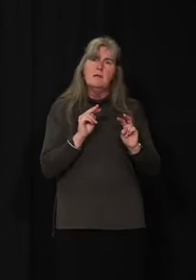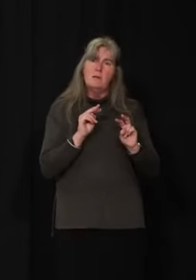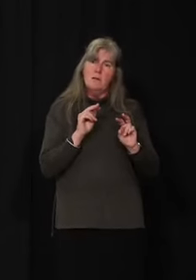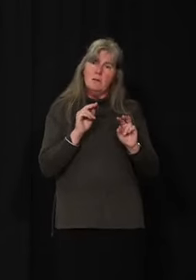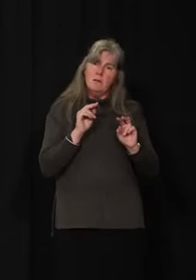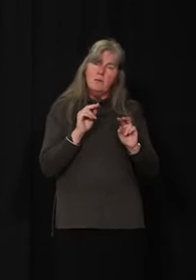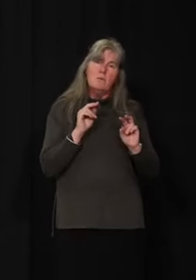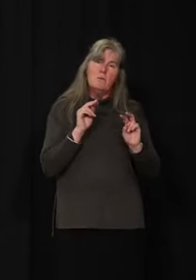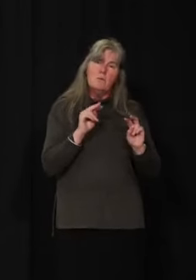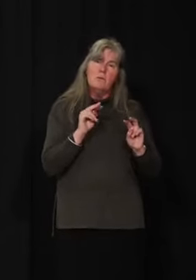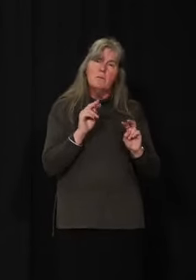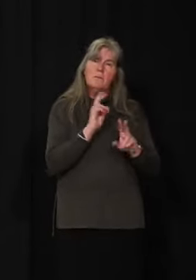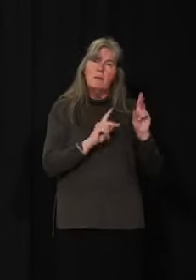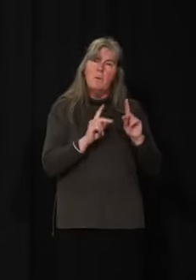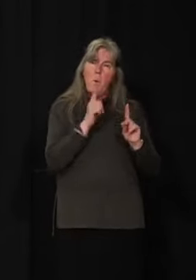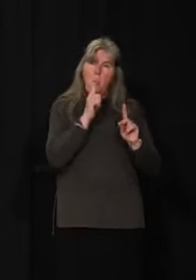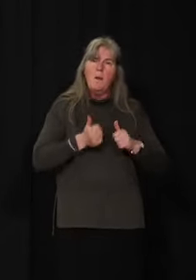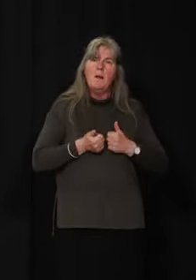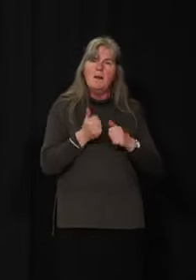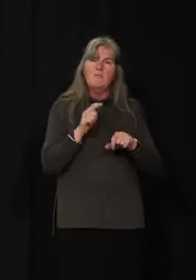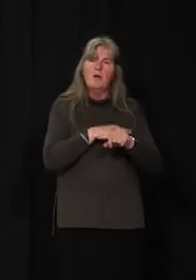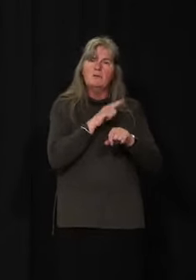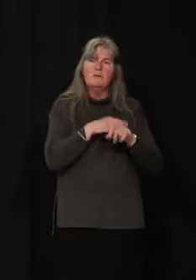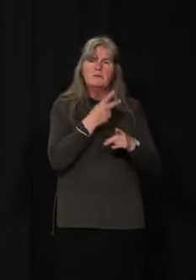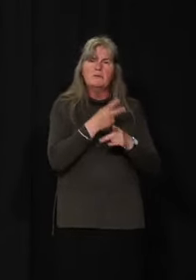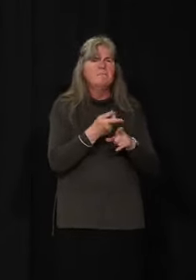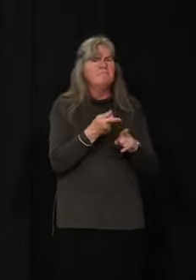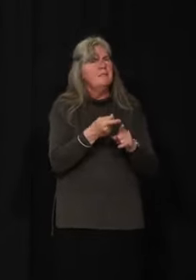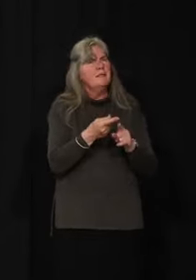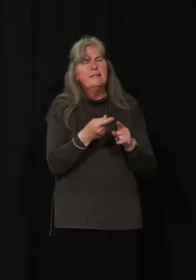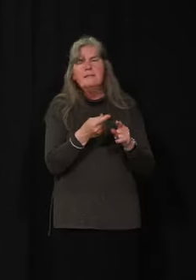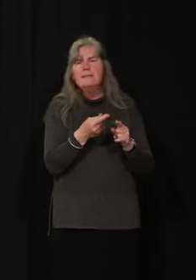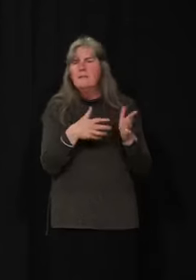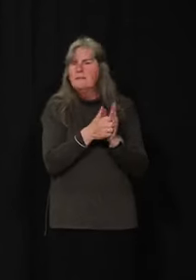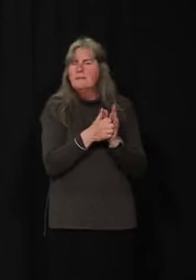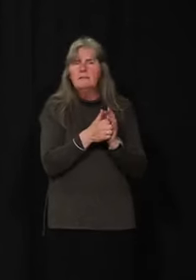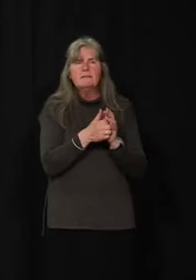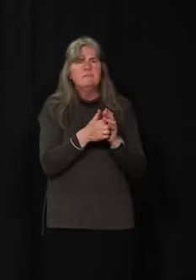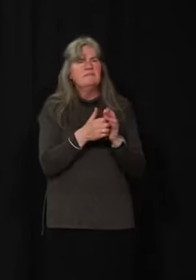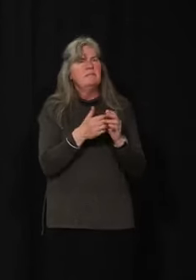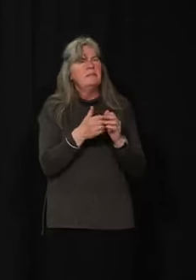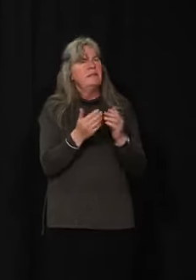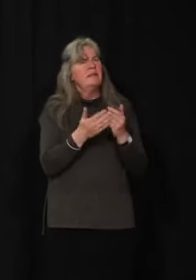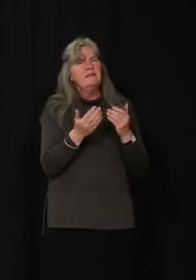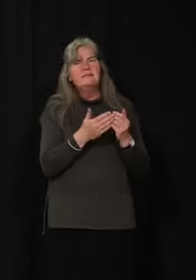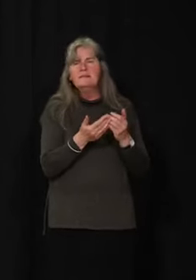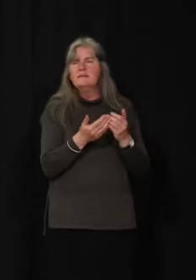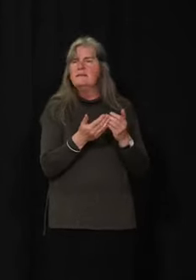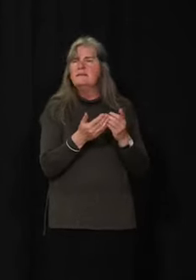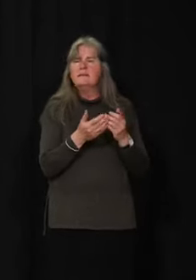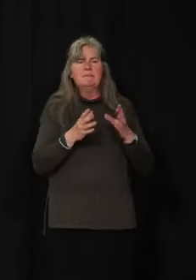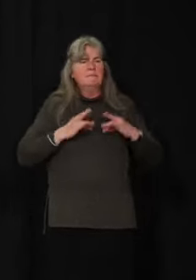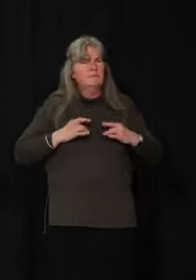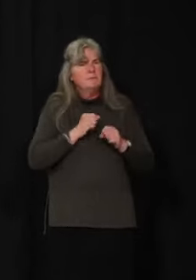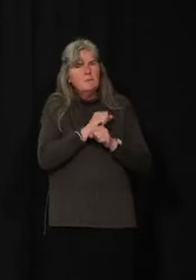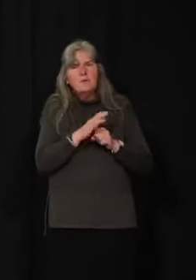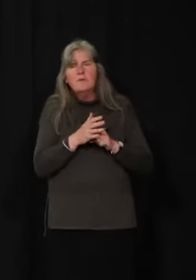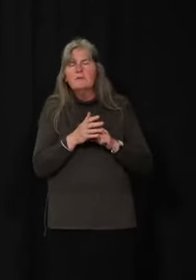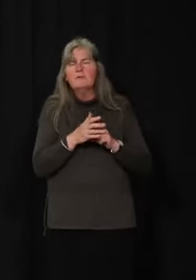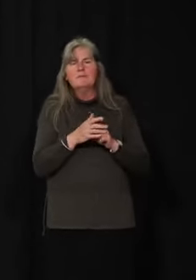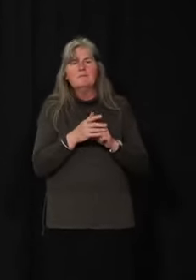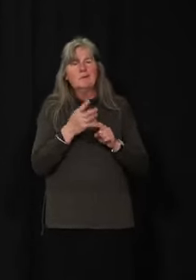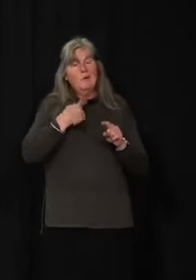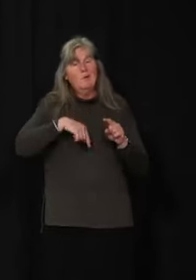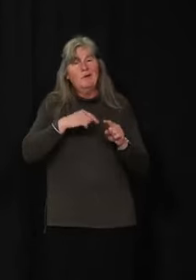-term care, because they are some of our most vulnerable citizens. This includes restrictions of visits